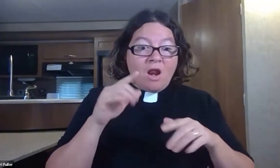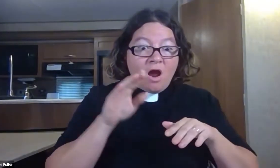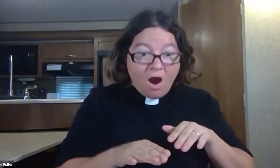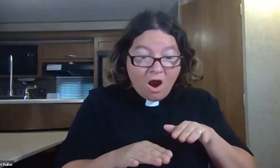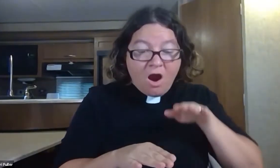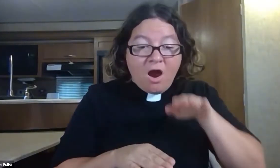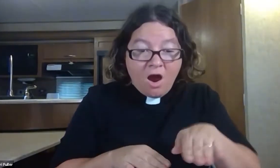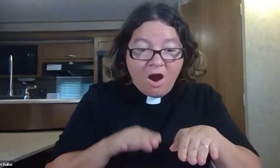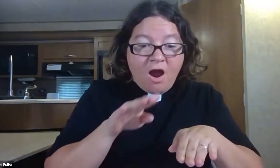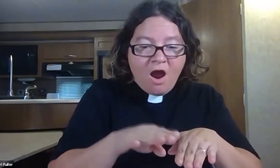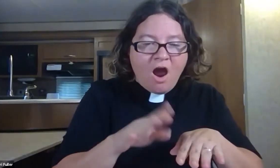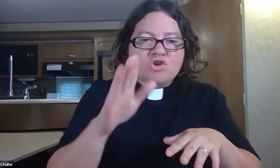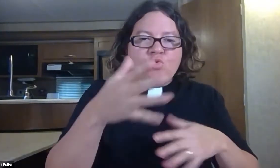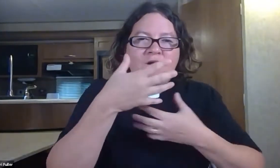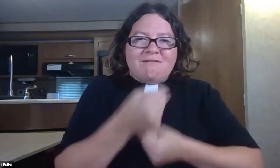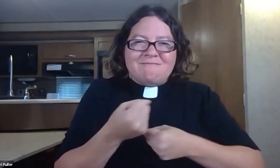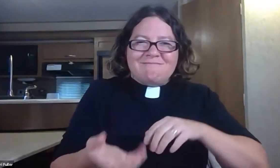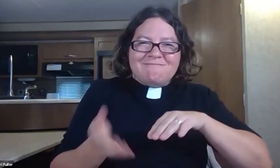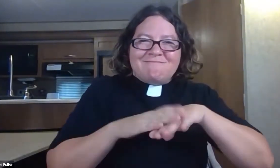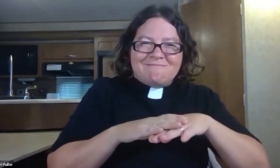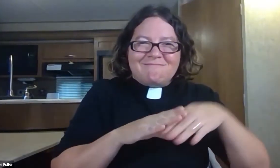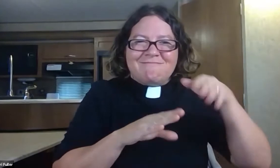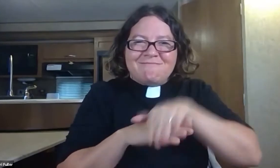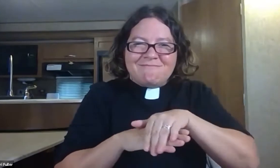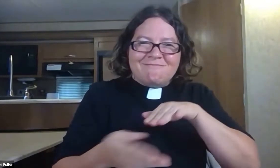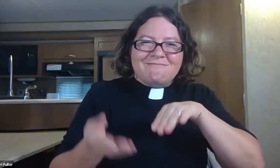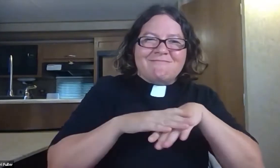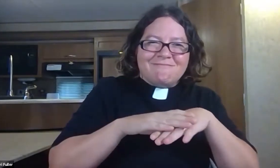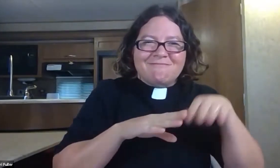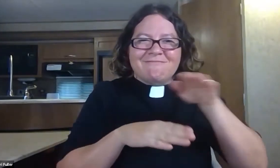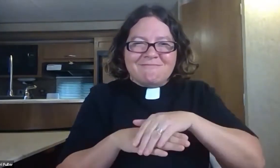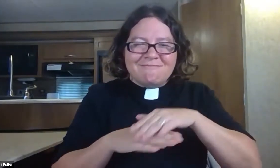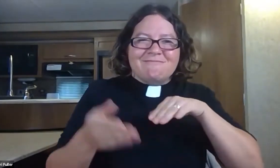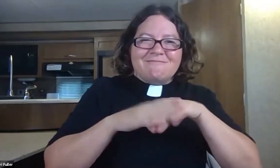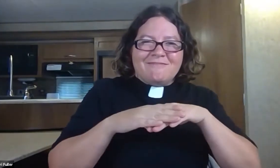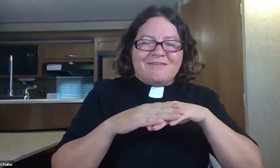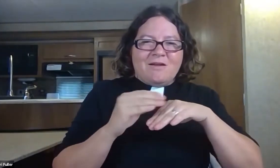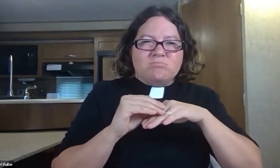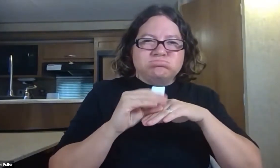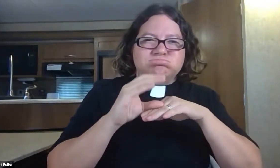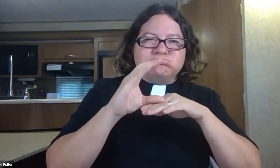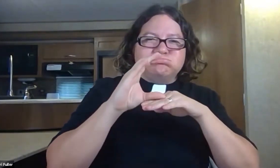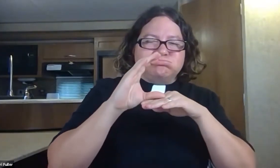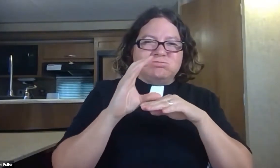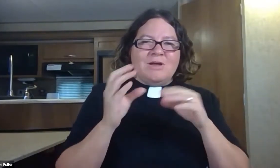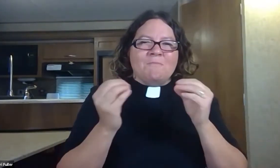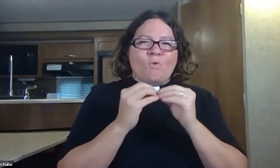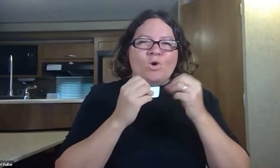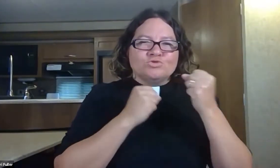are ultimately going to lead. Sometimes we can't even see past our own feet but the more we practice trusting